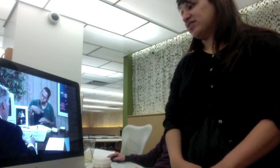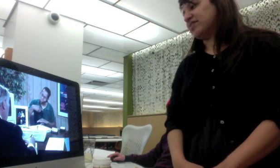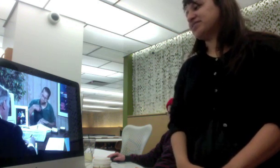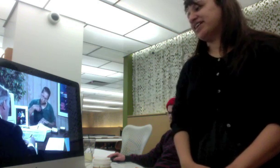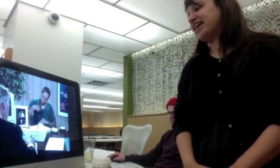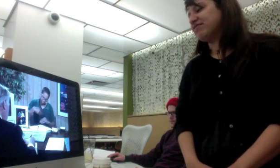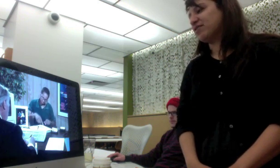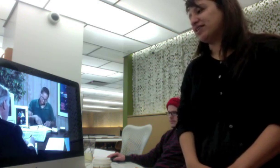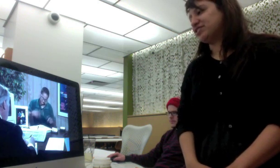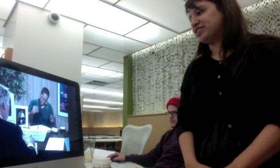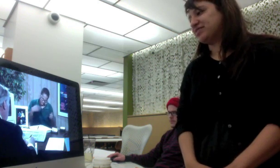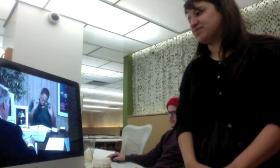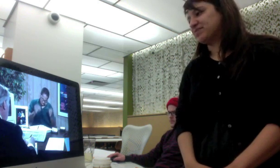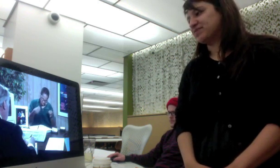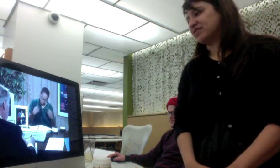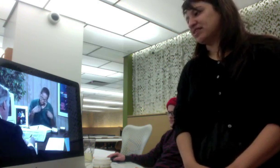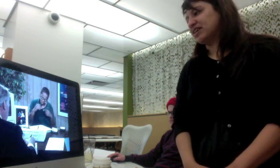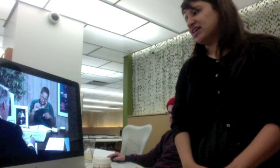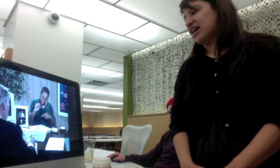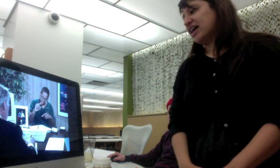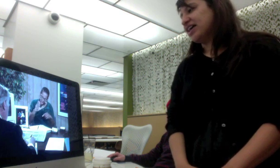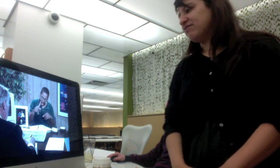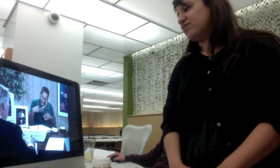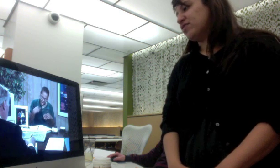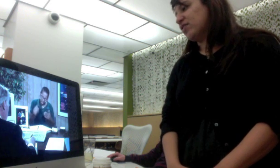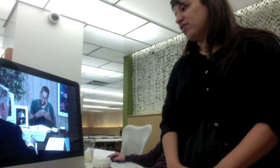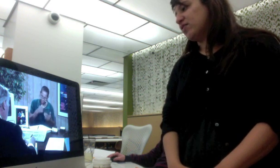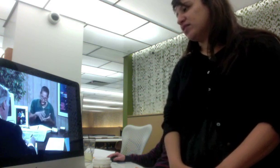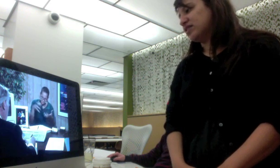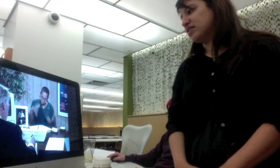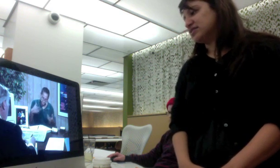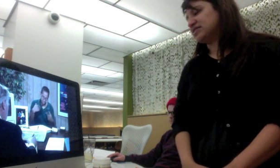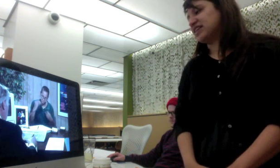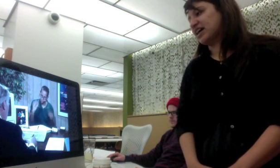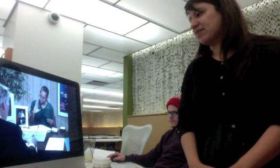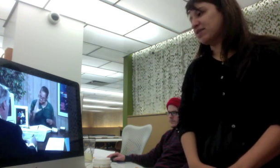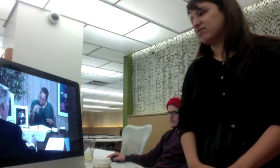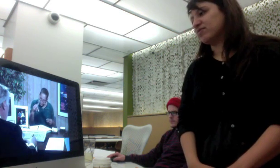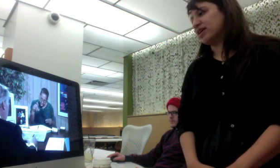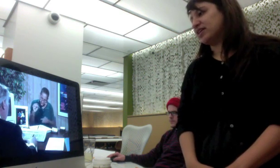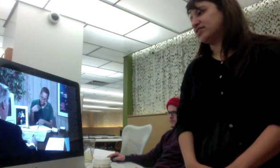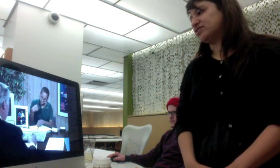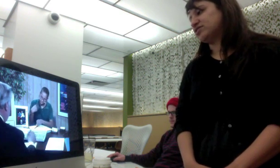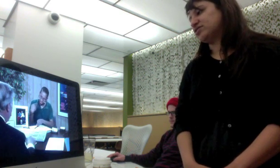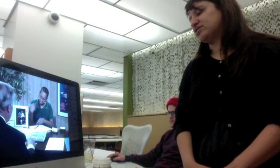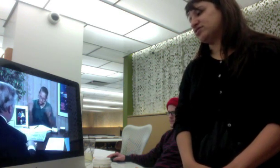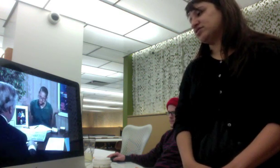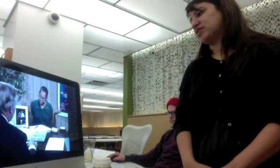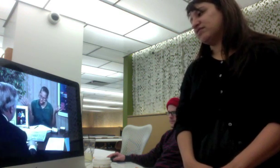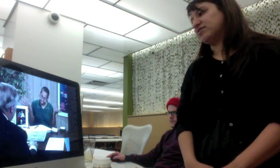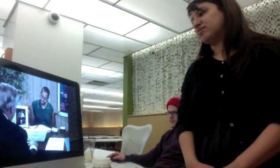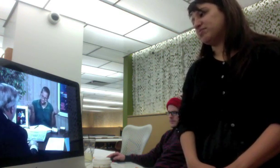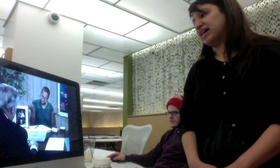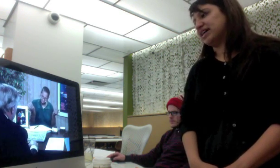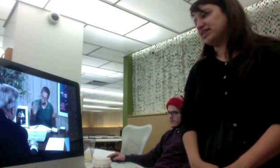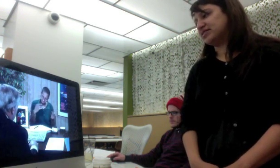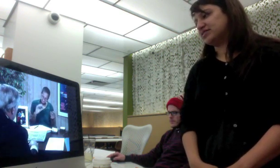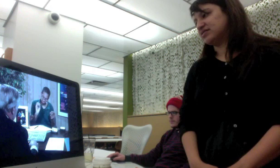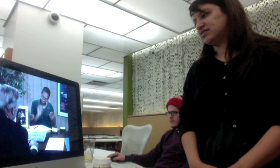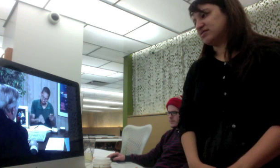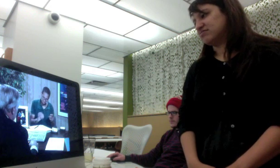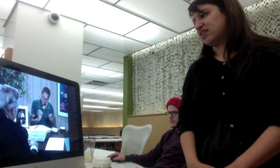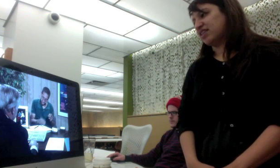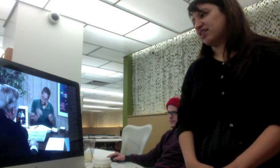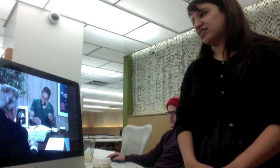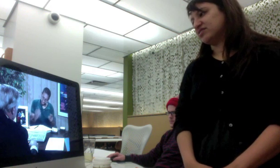So I'm sorry, I have a question. I have no stock, I'm not rich, I have no bonds,